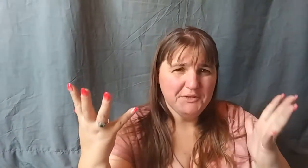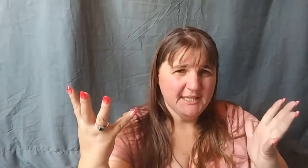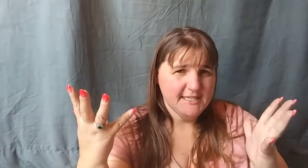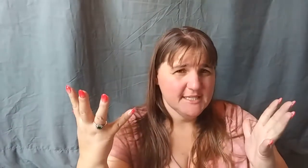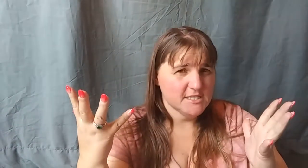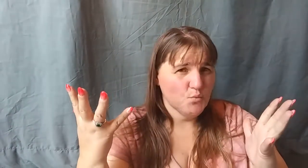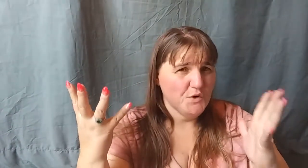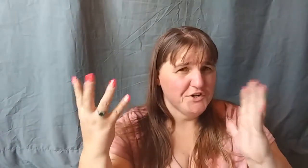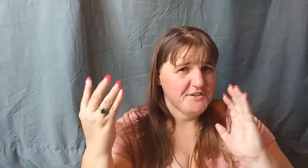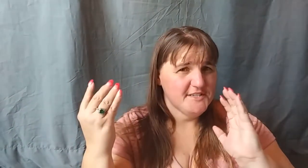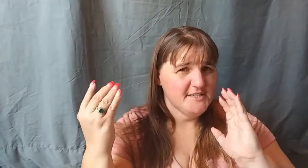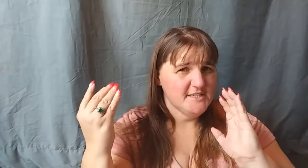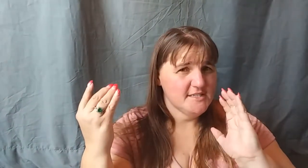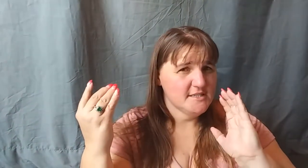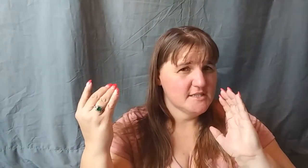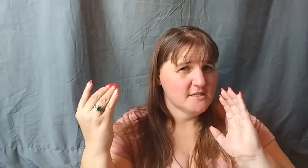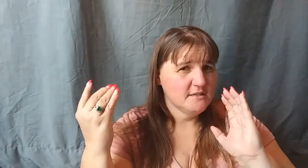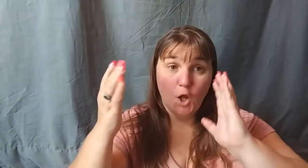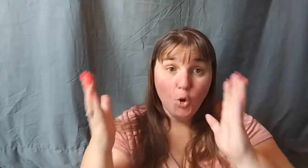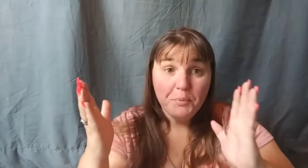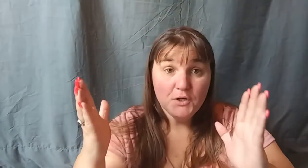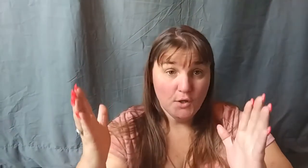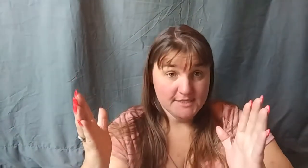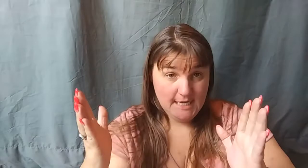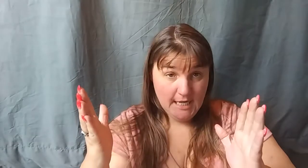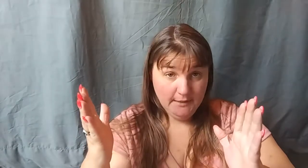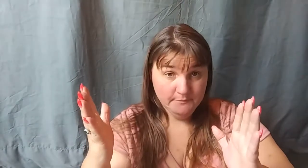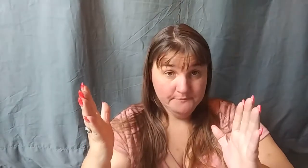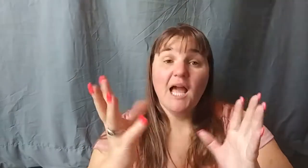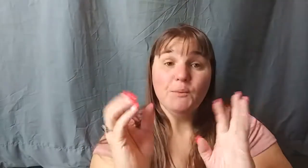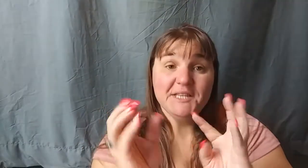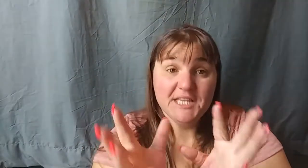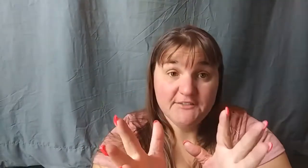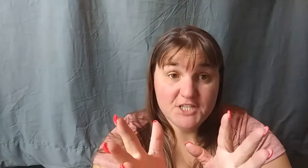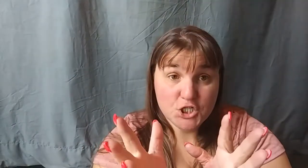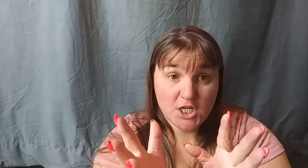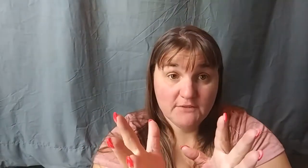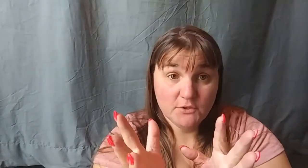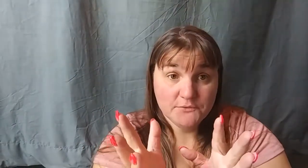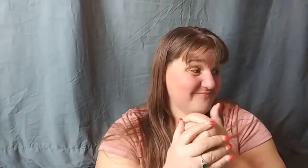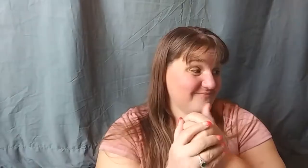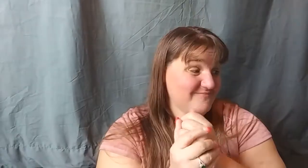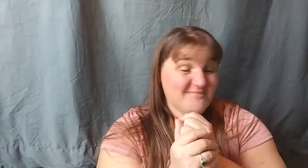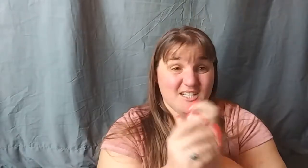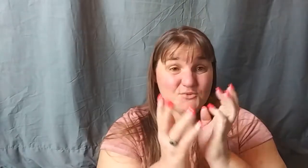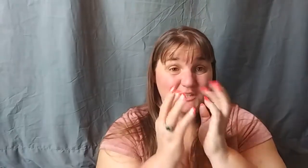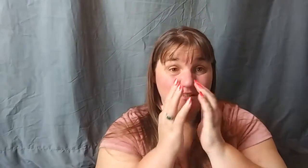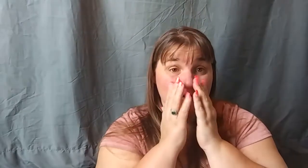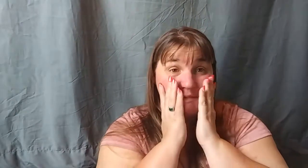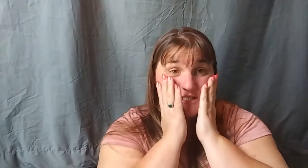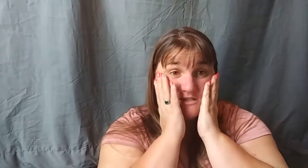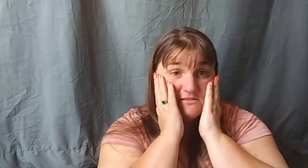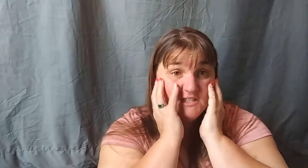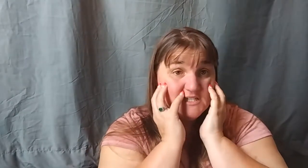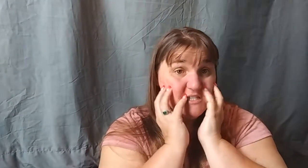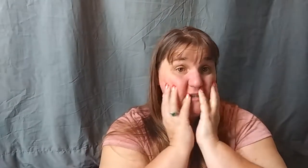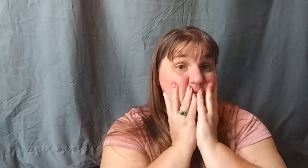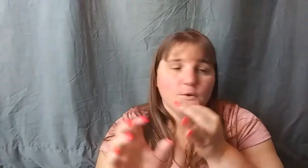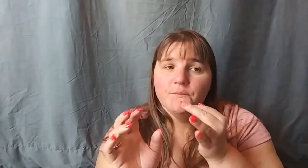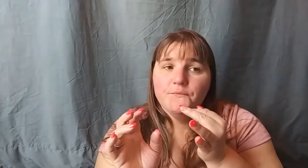place where it is open all the time, I would love to travel. That is really not on my to-do list. Running